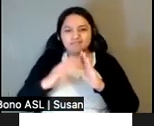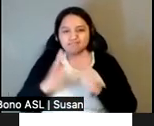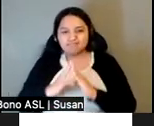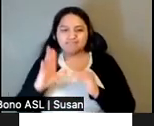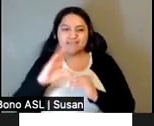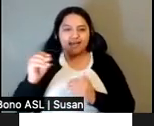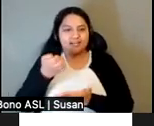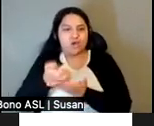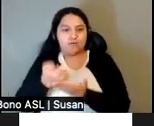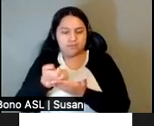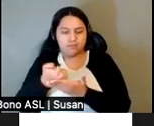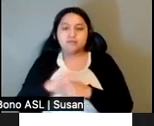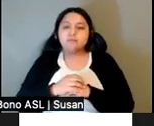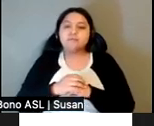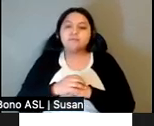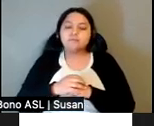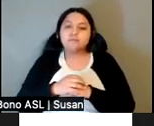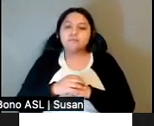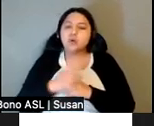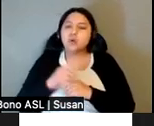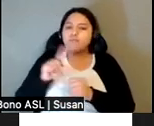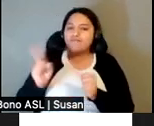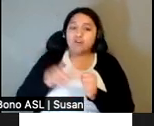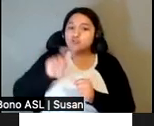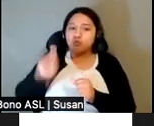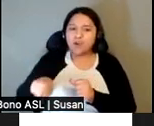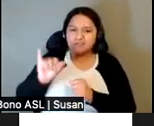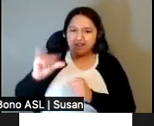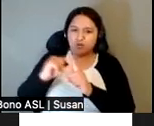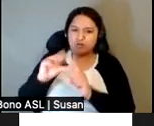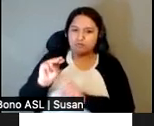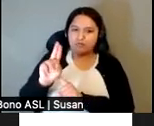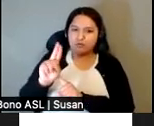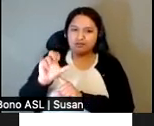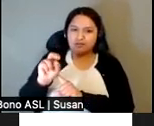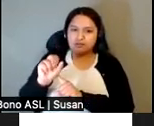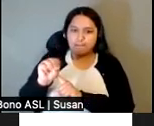how would you define municipalism, and how does your work speak to it?